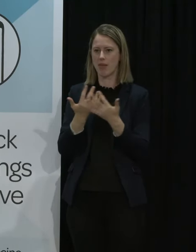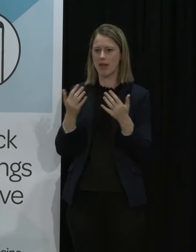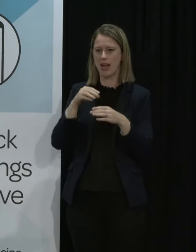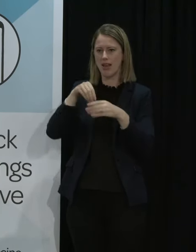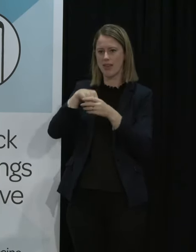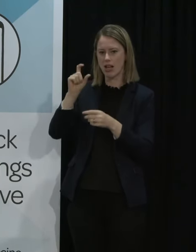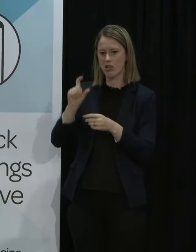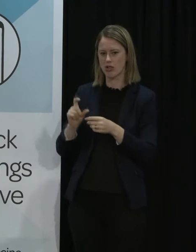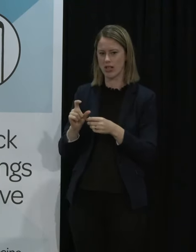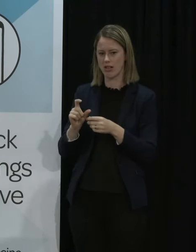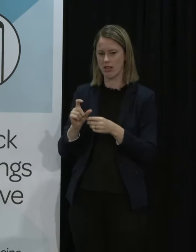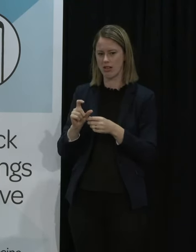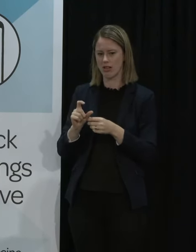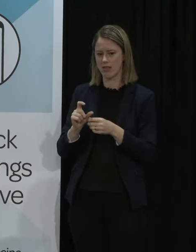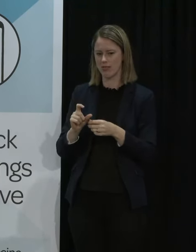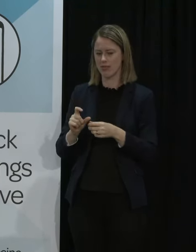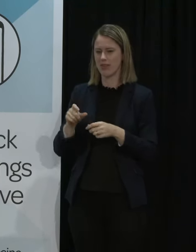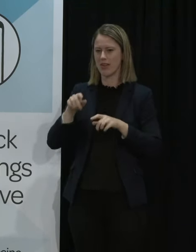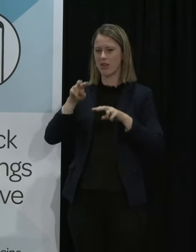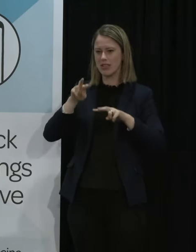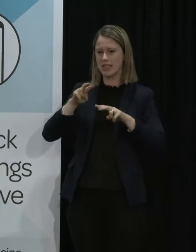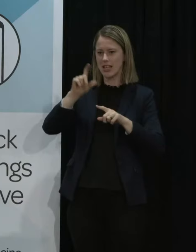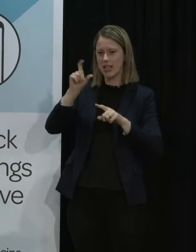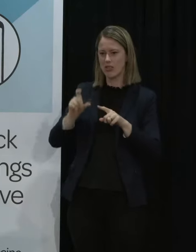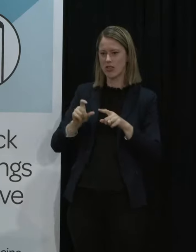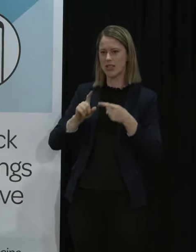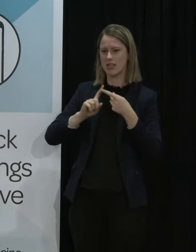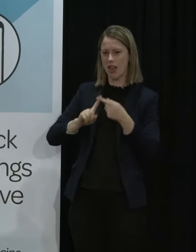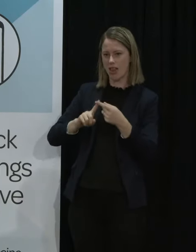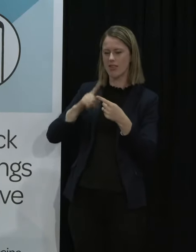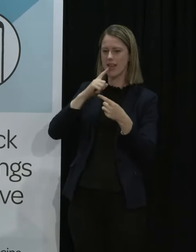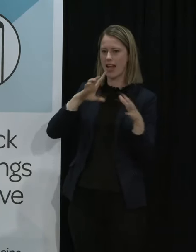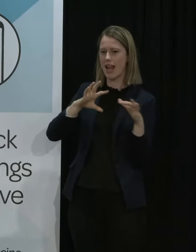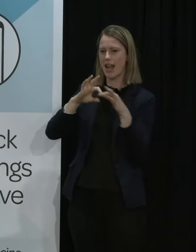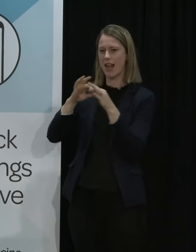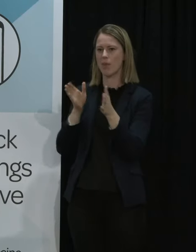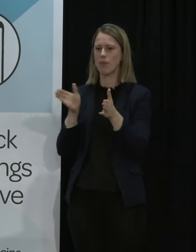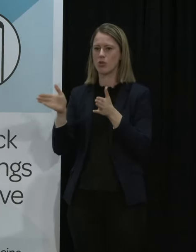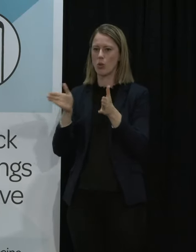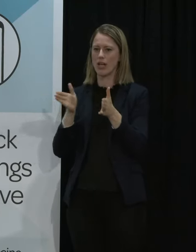still see countries of destinations still reporting the likely link between